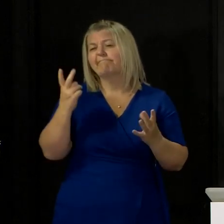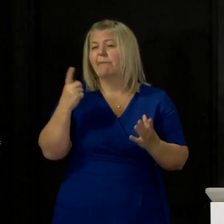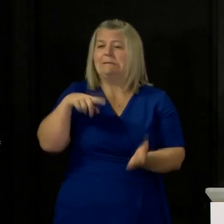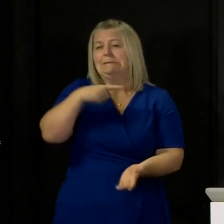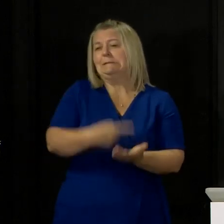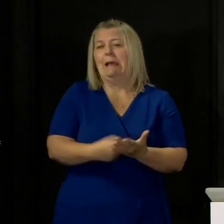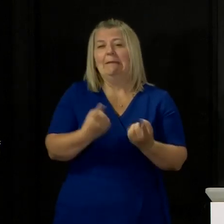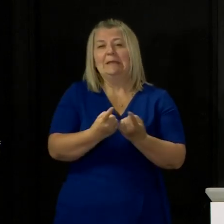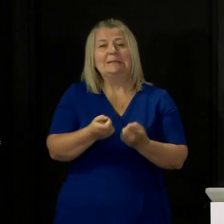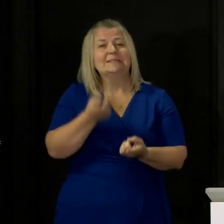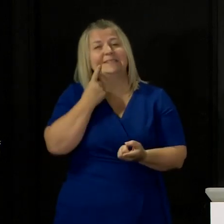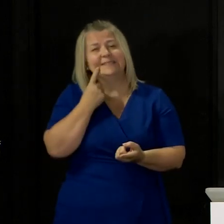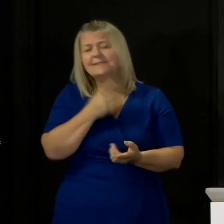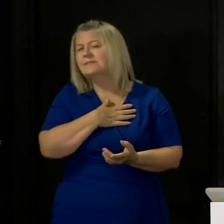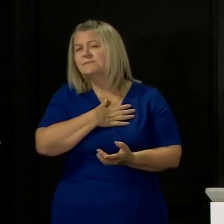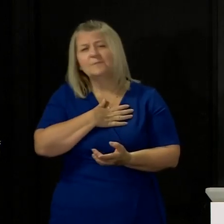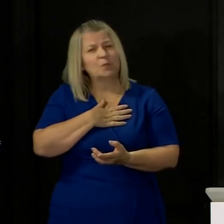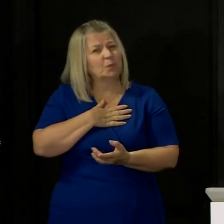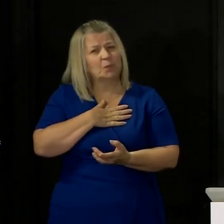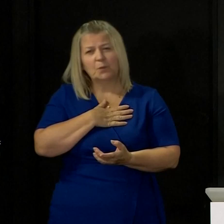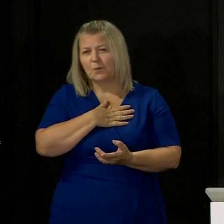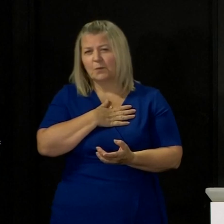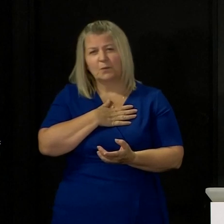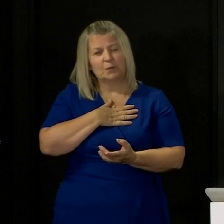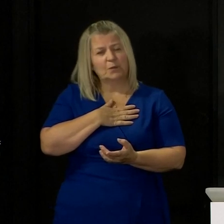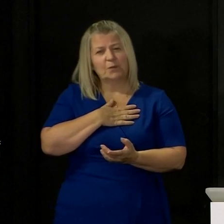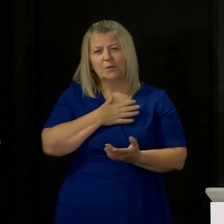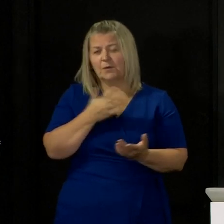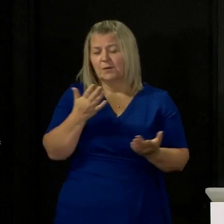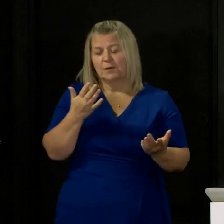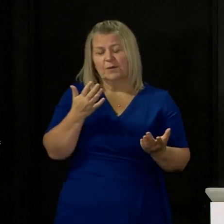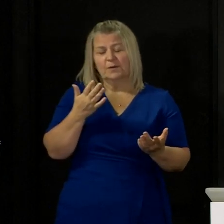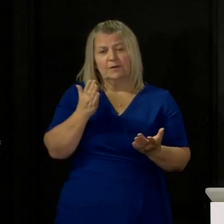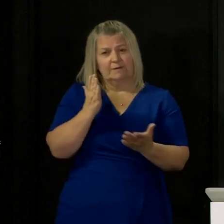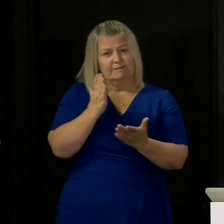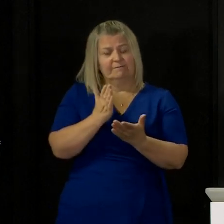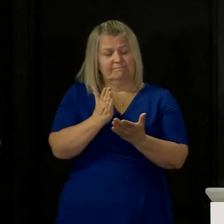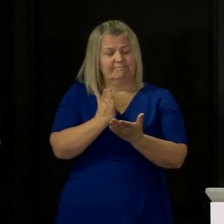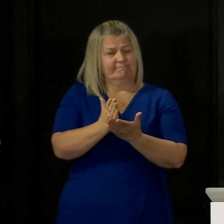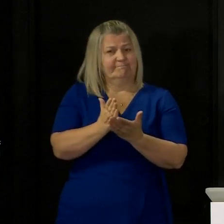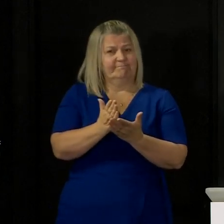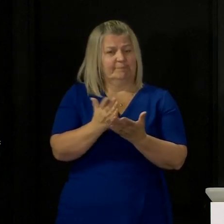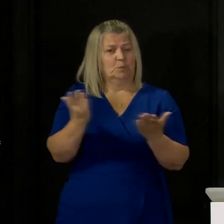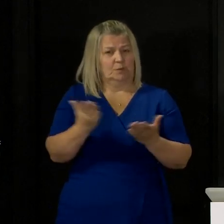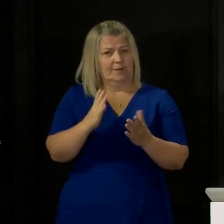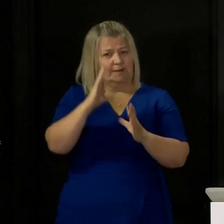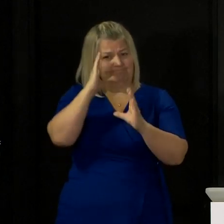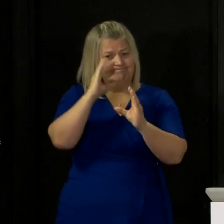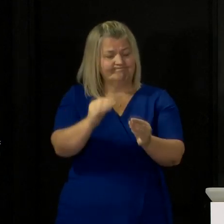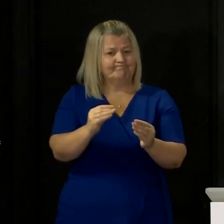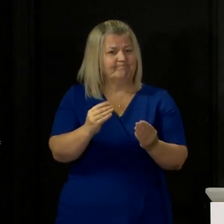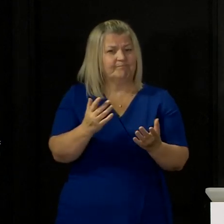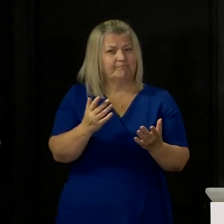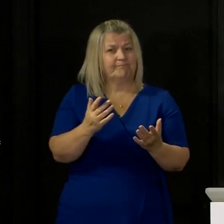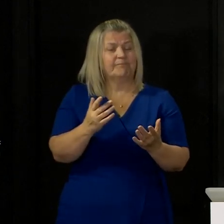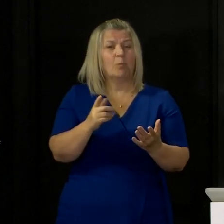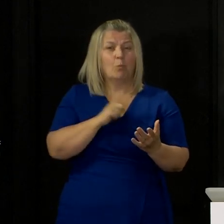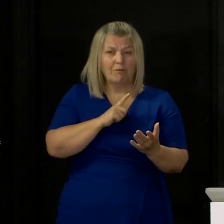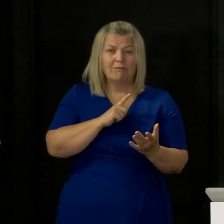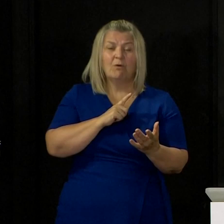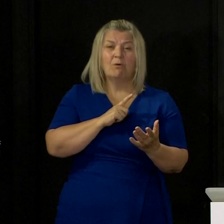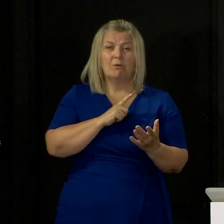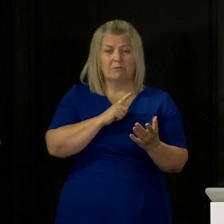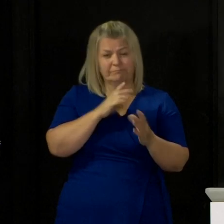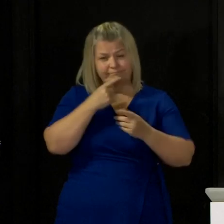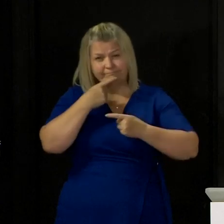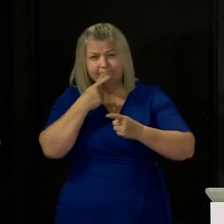lightly and that is particularly true for what I've announced today in the shielded category we are doing this because we think that